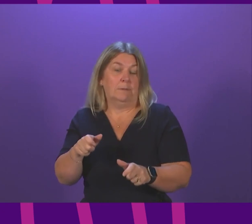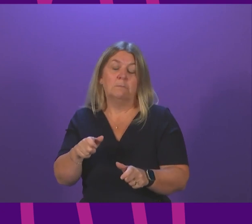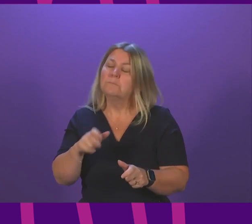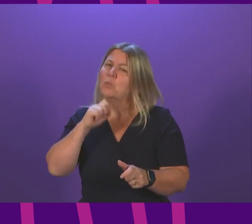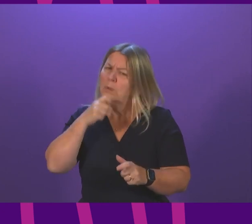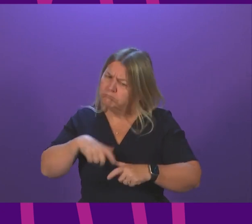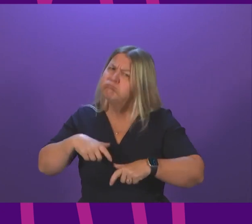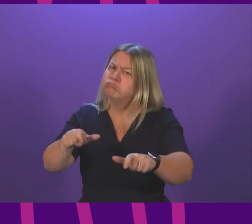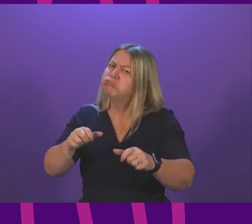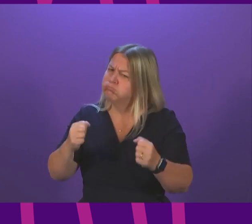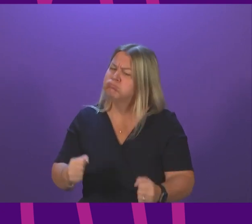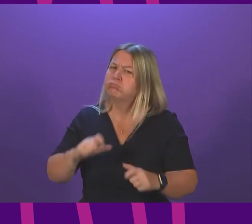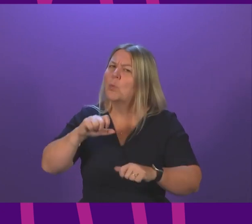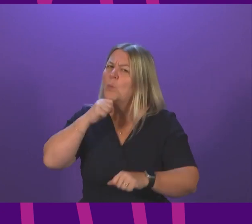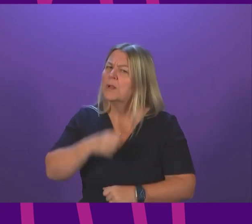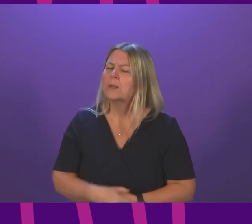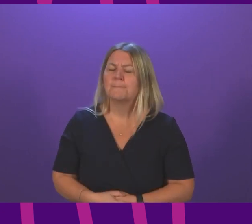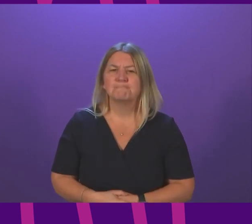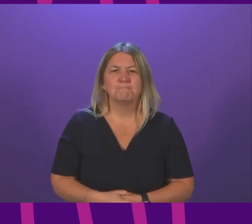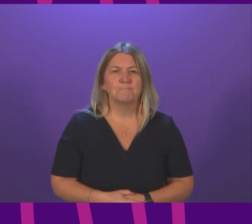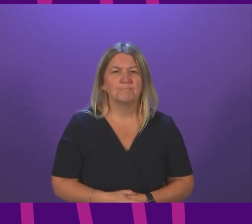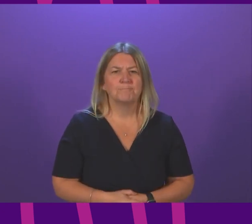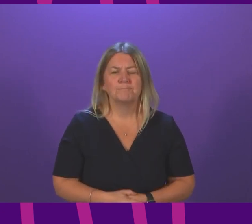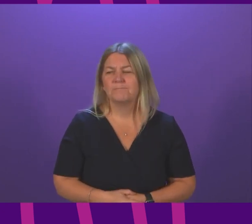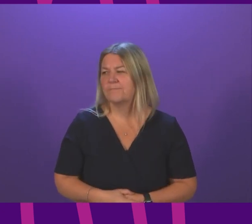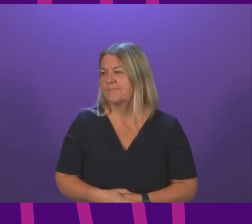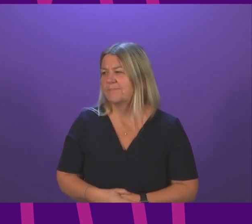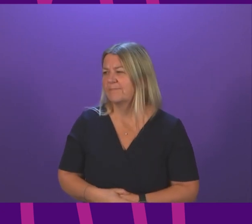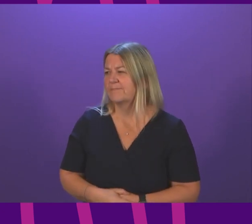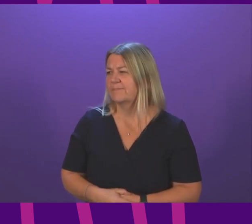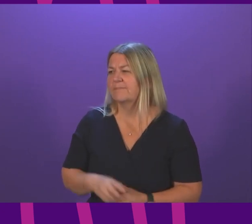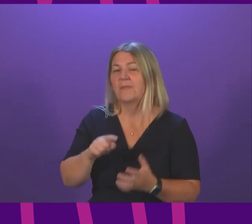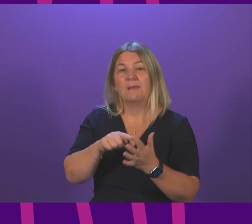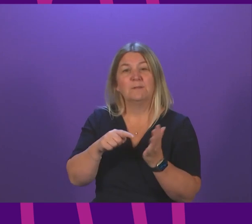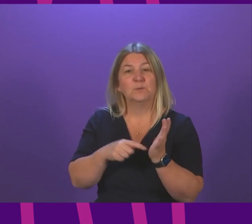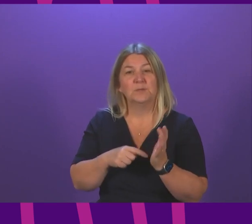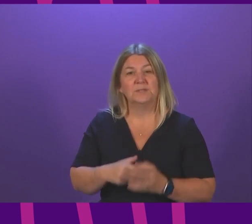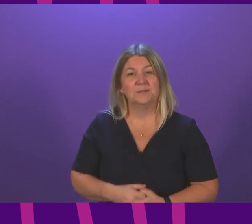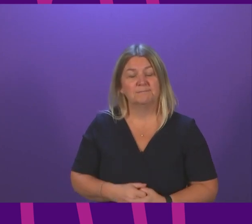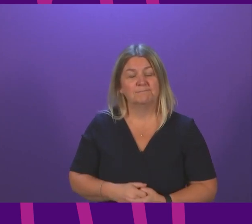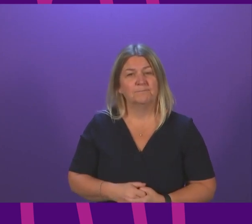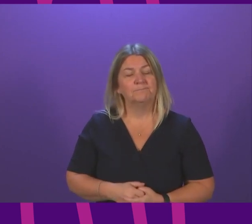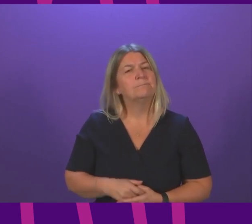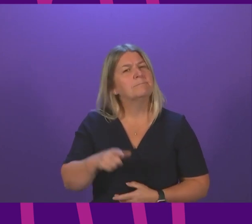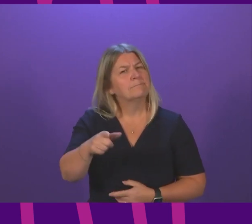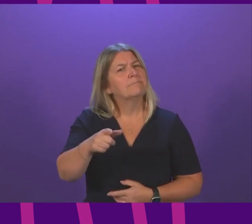Evelyn Tweed thank you presiding officer as the first minister knows there is just one week to go